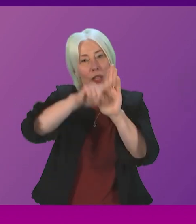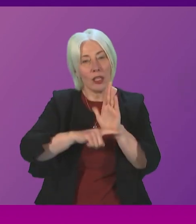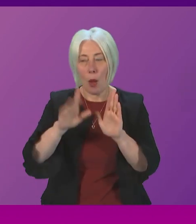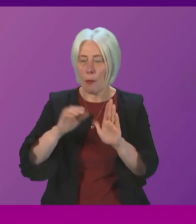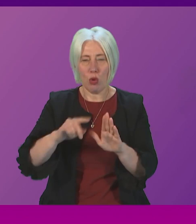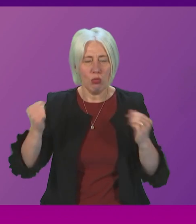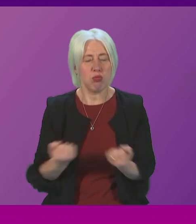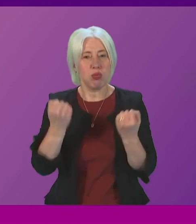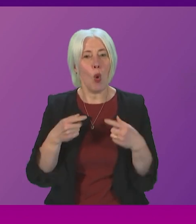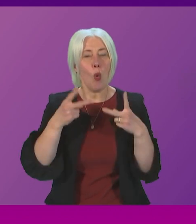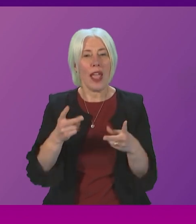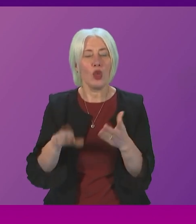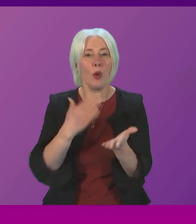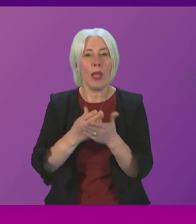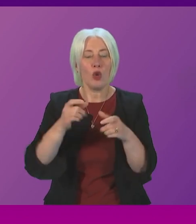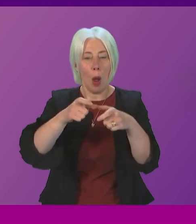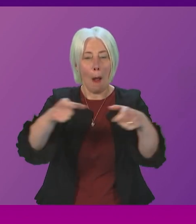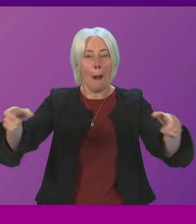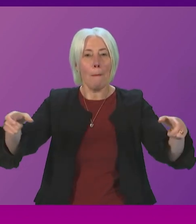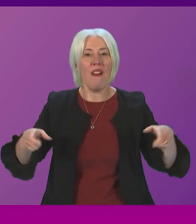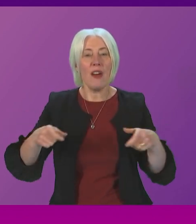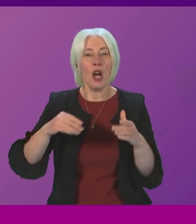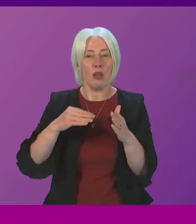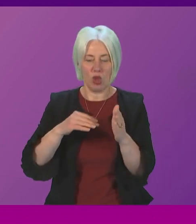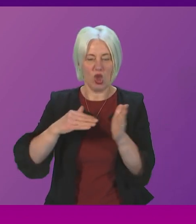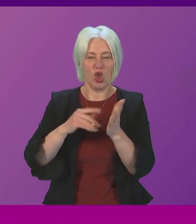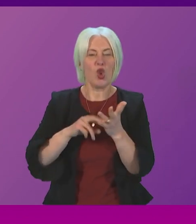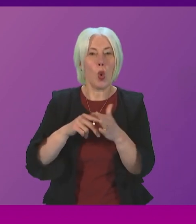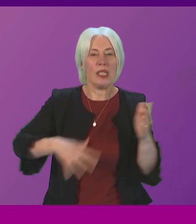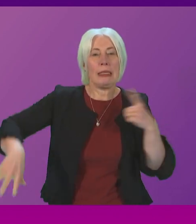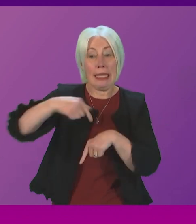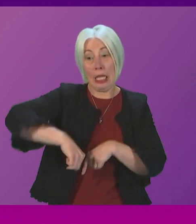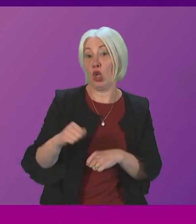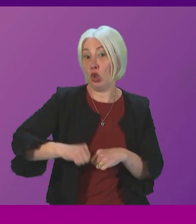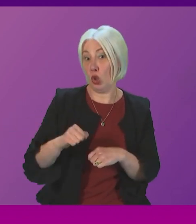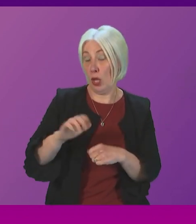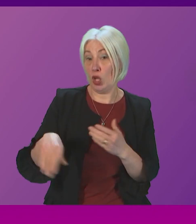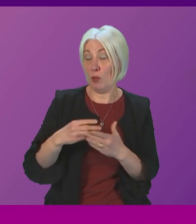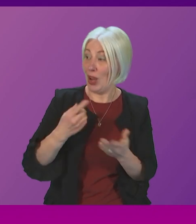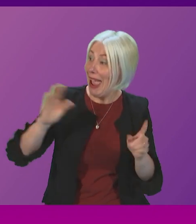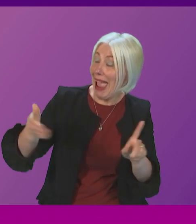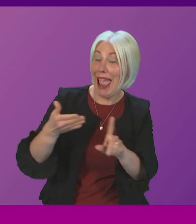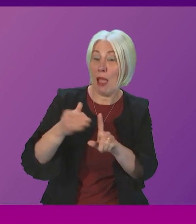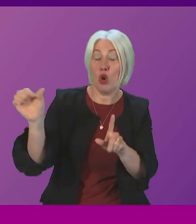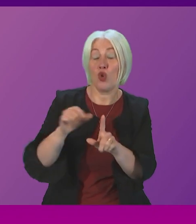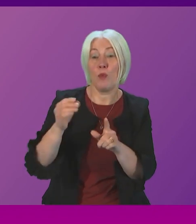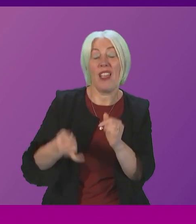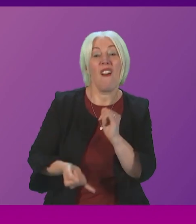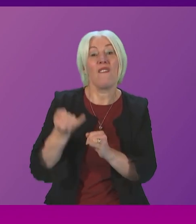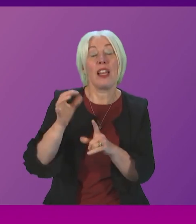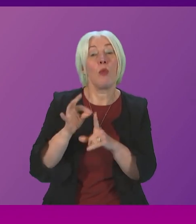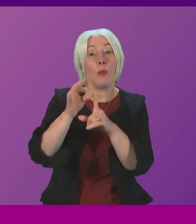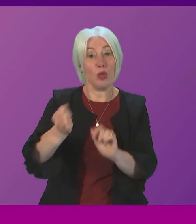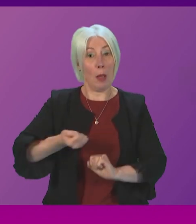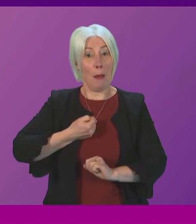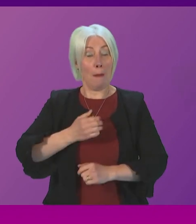most robust way to put buffer zones in place in Scotland and that our collective aim should be to bring forward the final proposal for my Members'